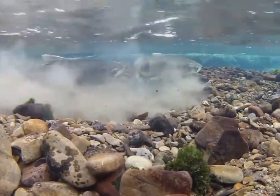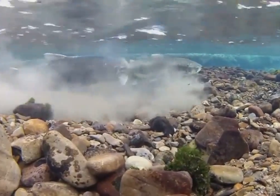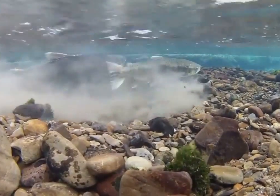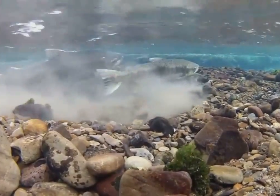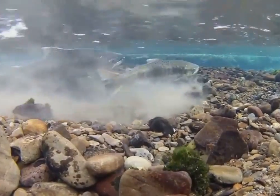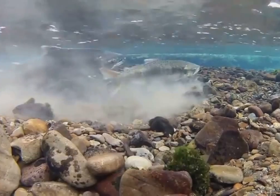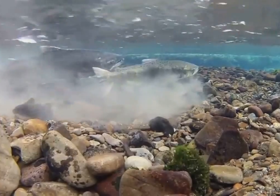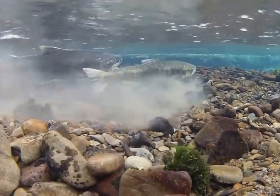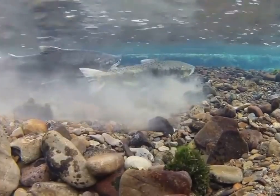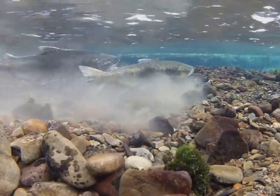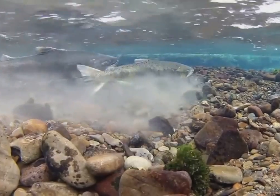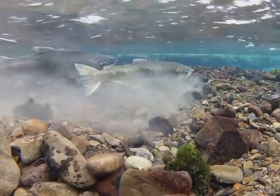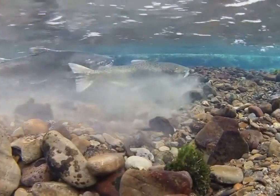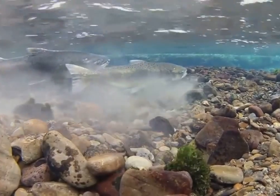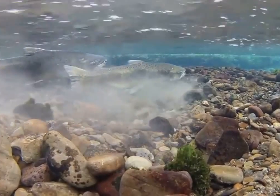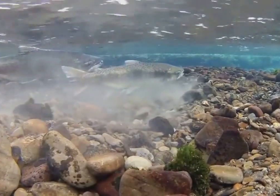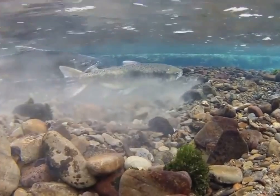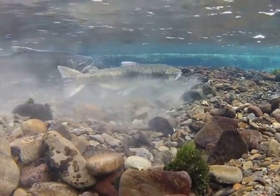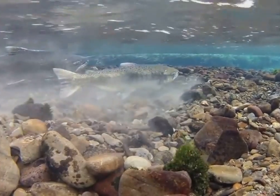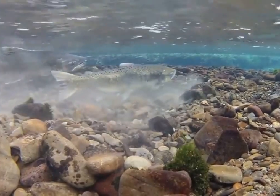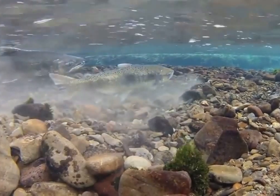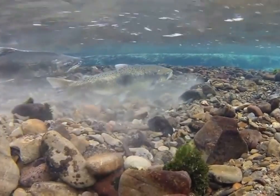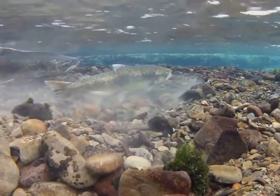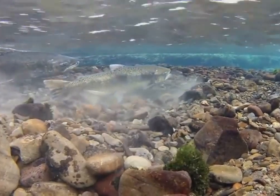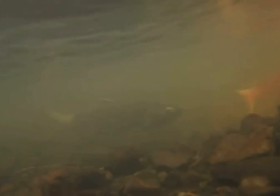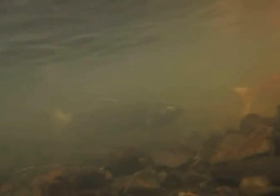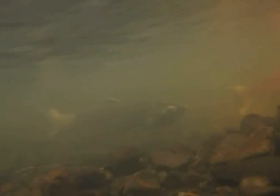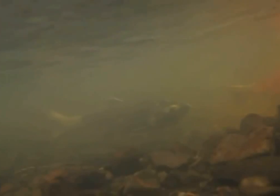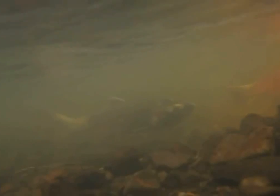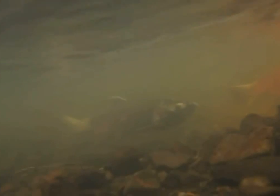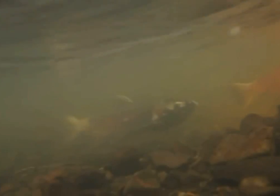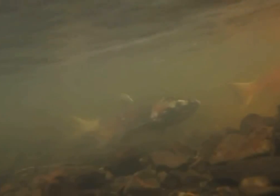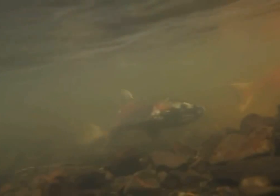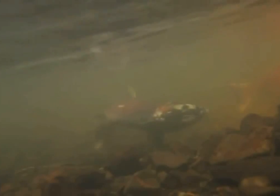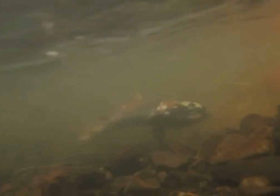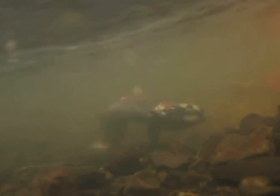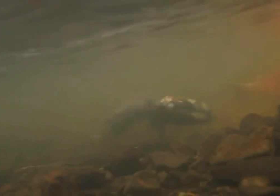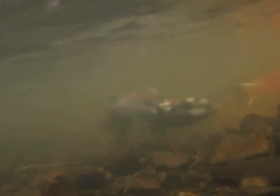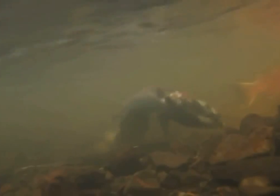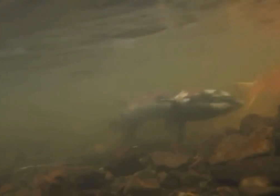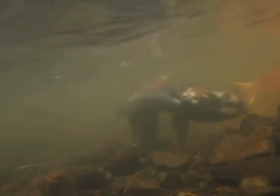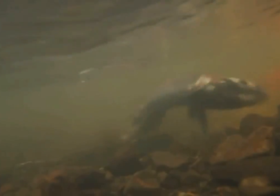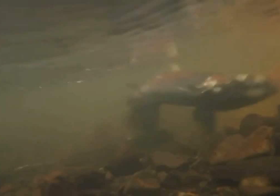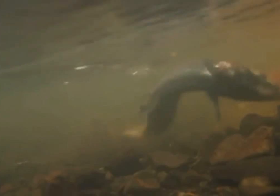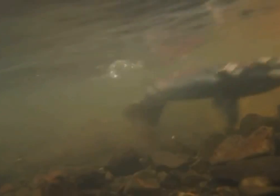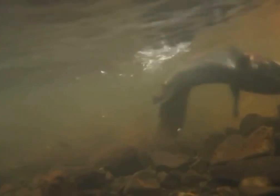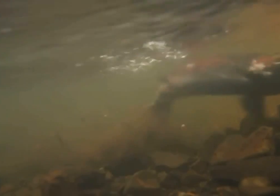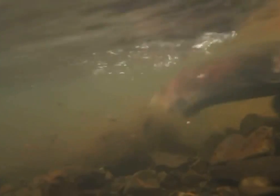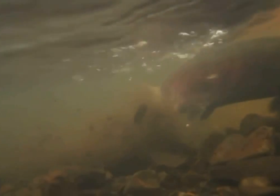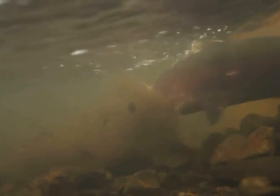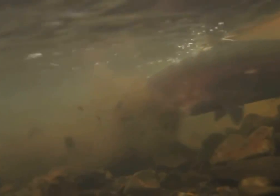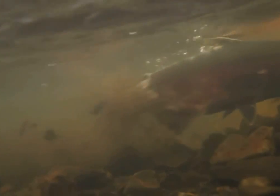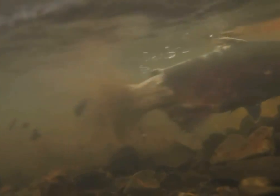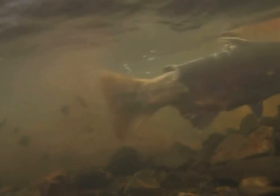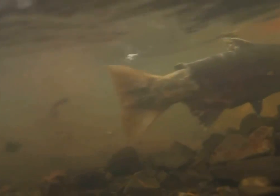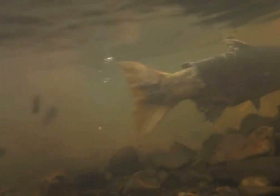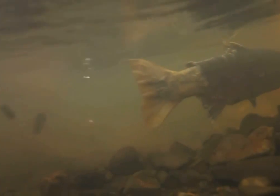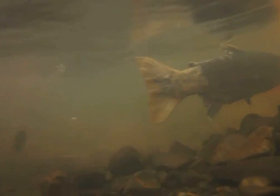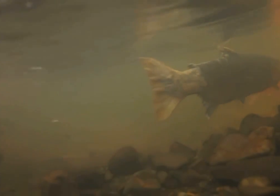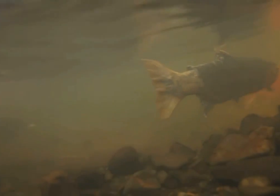gravel or sediments of the stream or creek, perhaps near a safe place like a rock. And once she digs